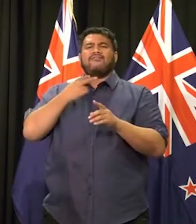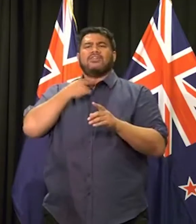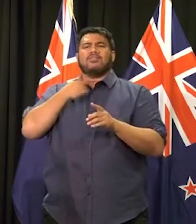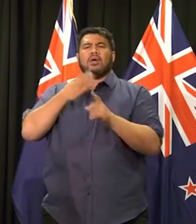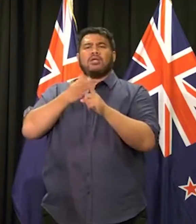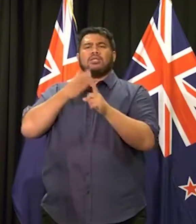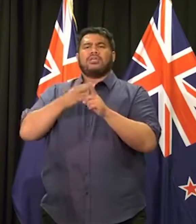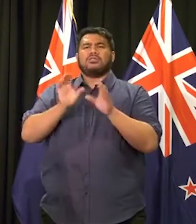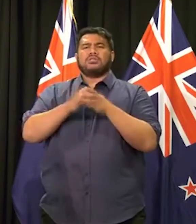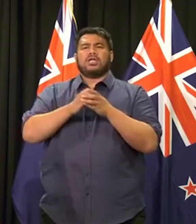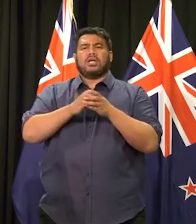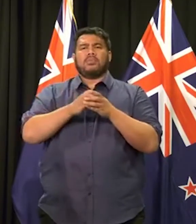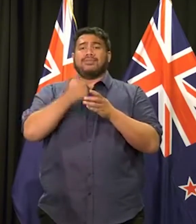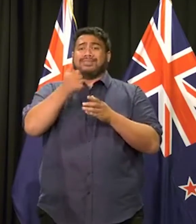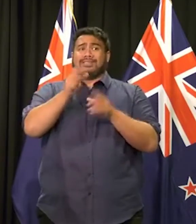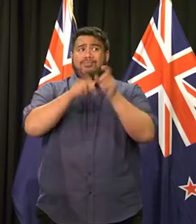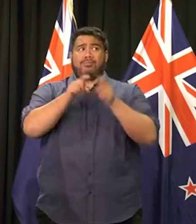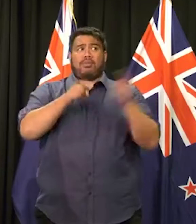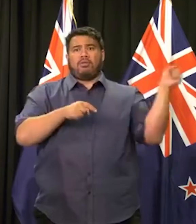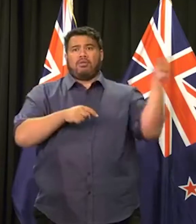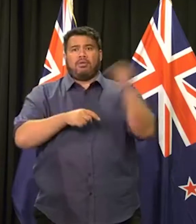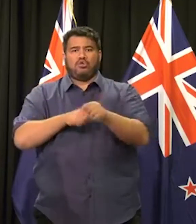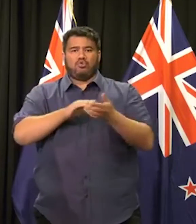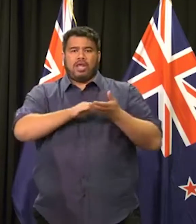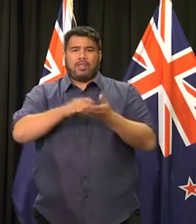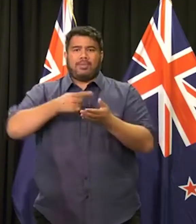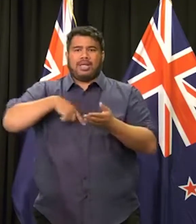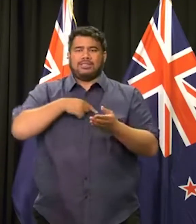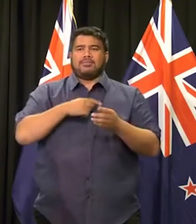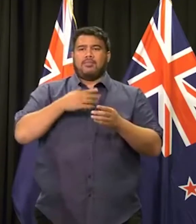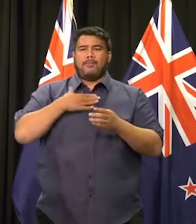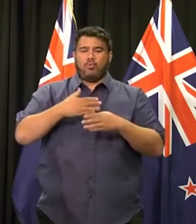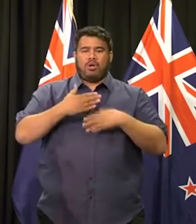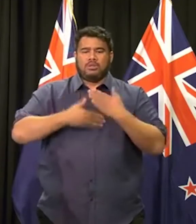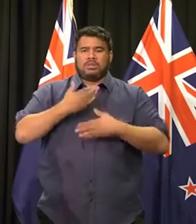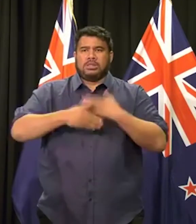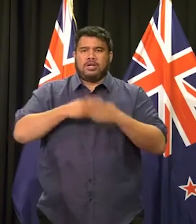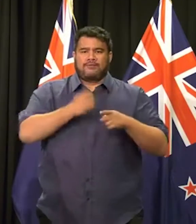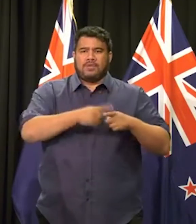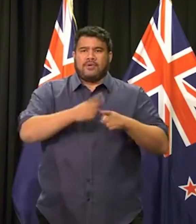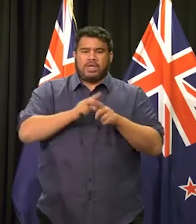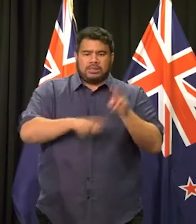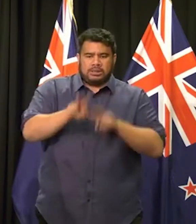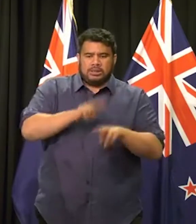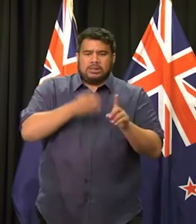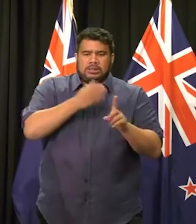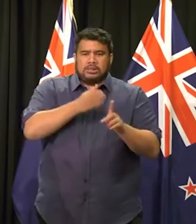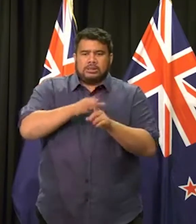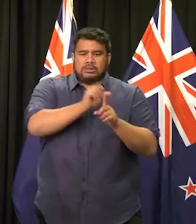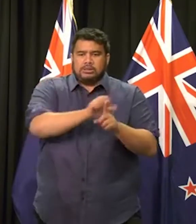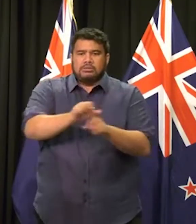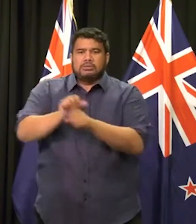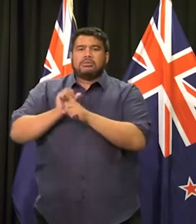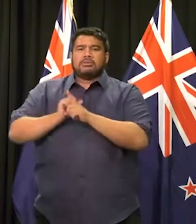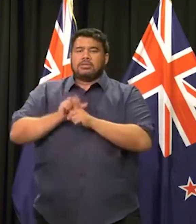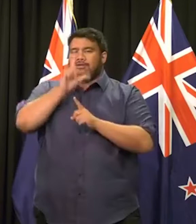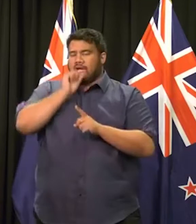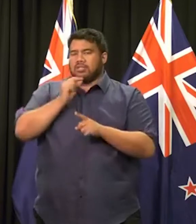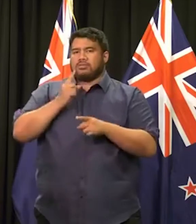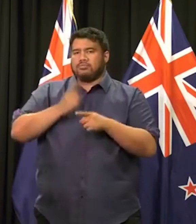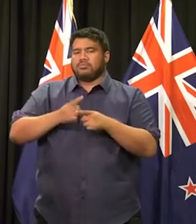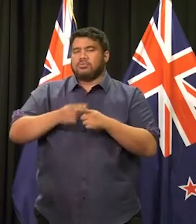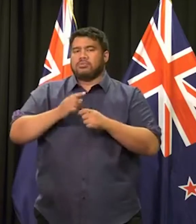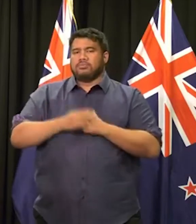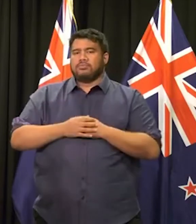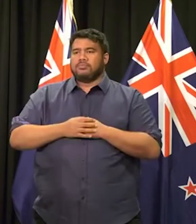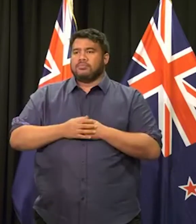teams to try and process, uh, uh, uh, what needs to be done as quickly as possible. What did you think of the